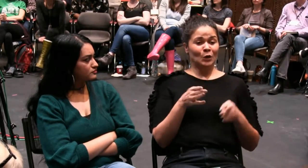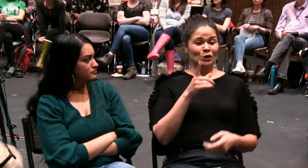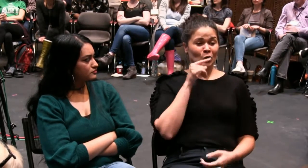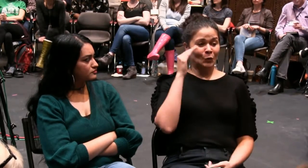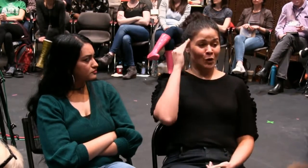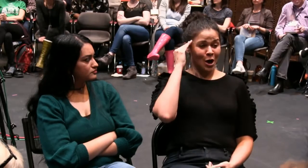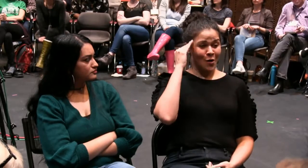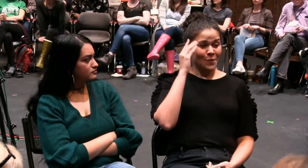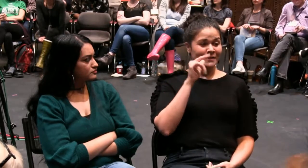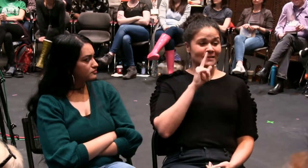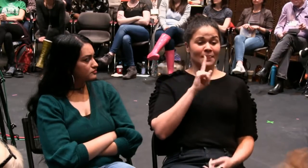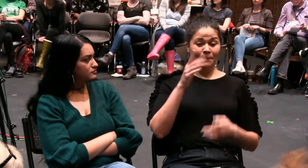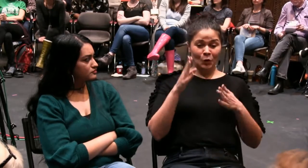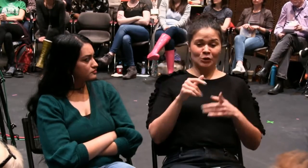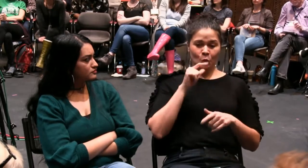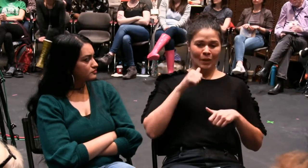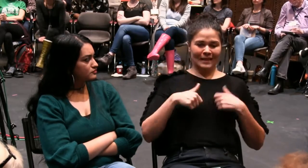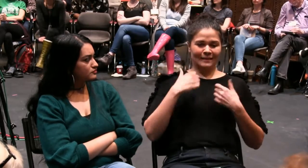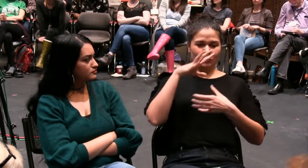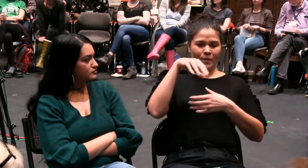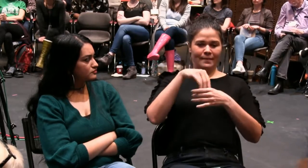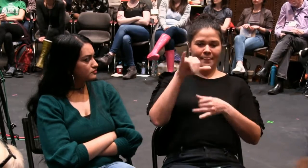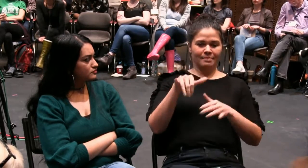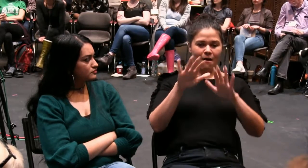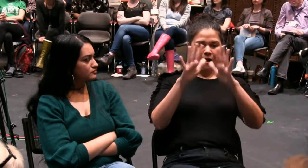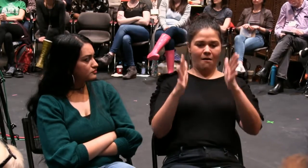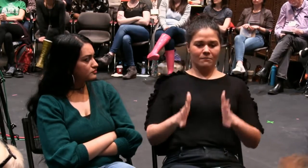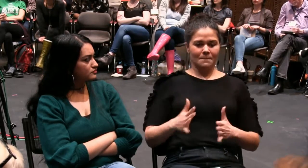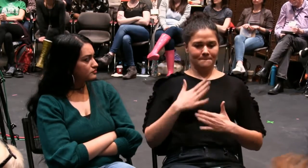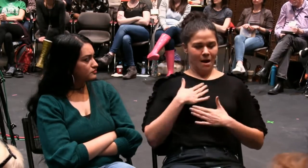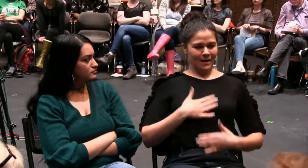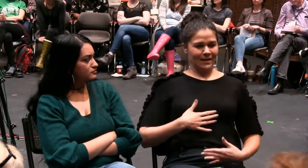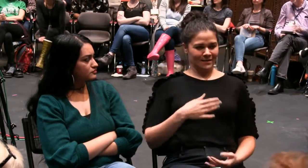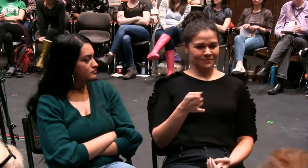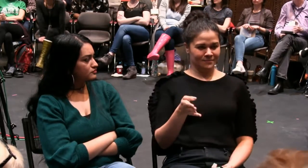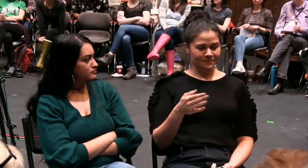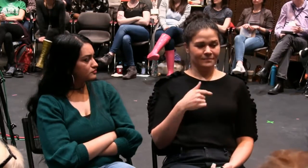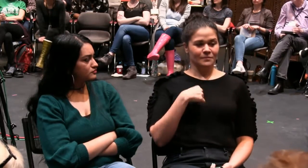Often they think we may have the complete answer, but that's not necessarily so.